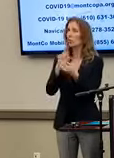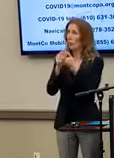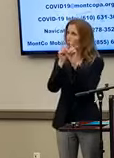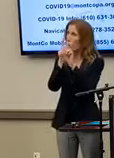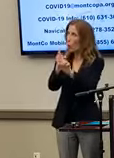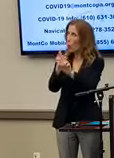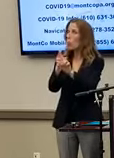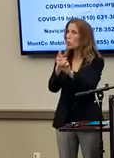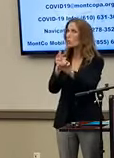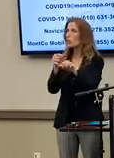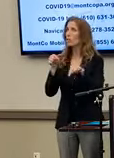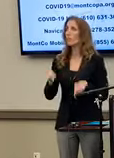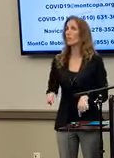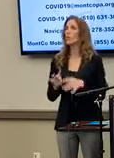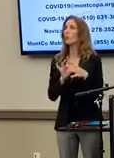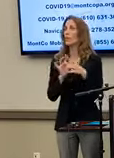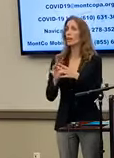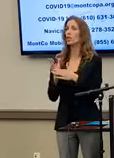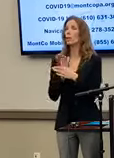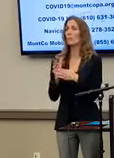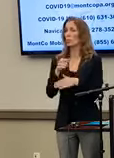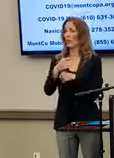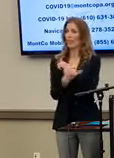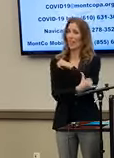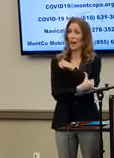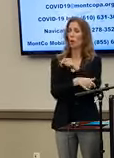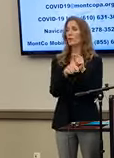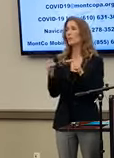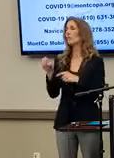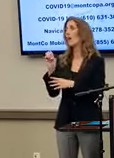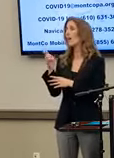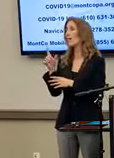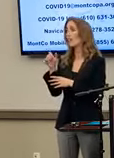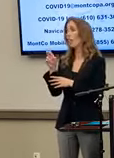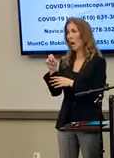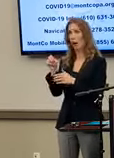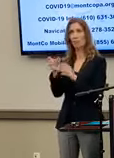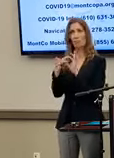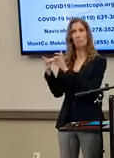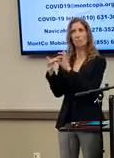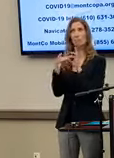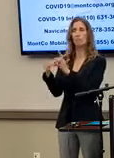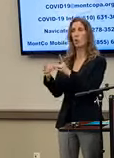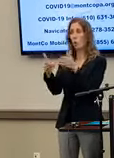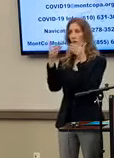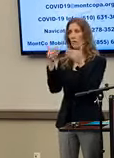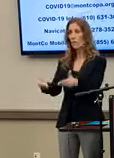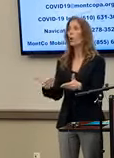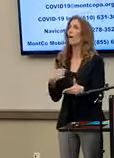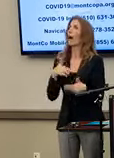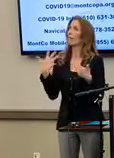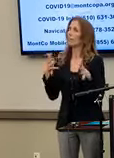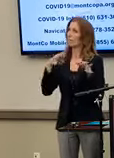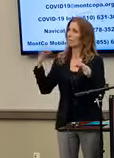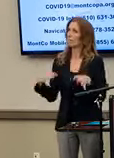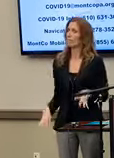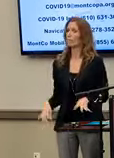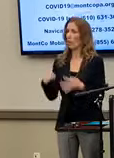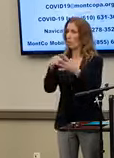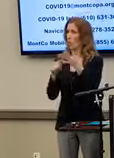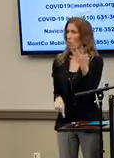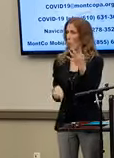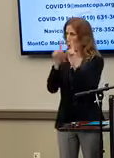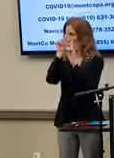of the relationship between the county and Exelon going forward. I articulated the following four